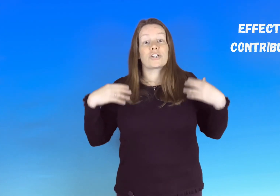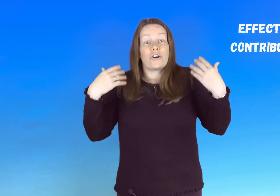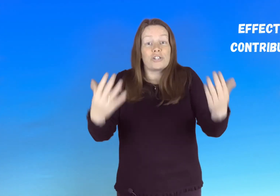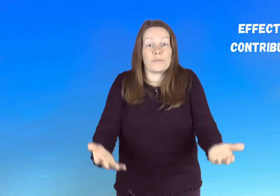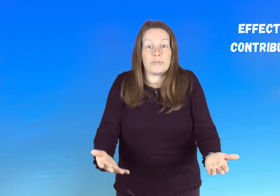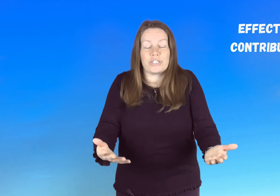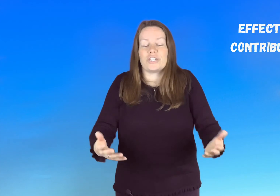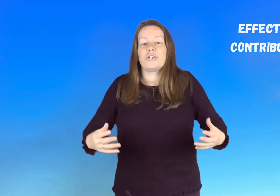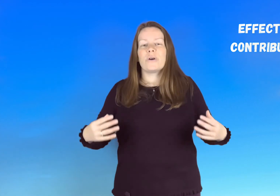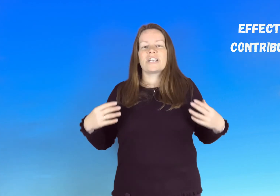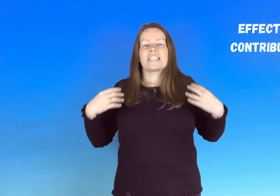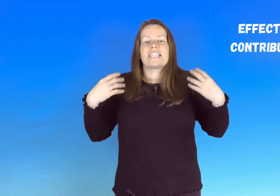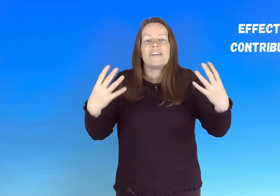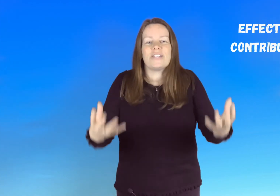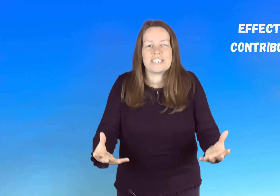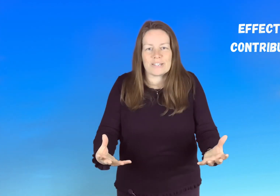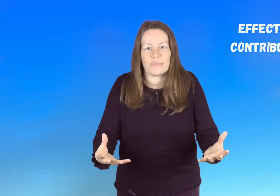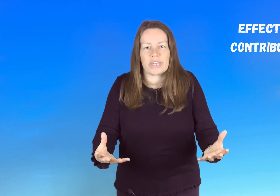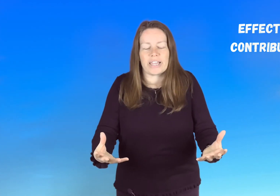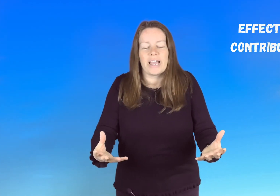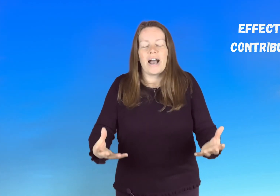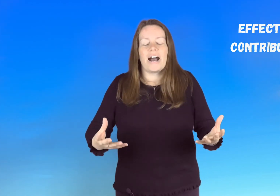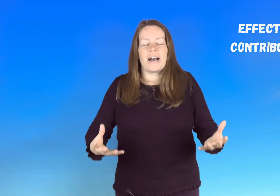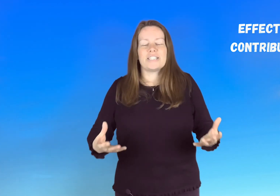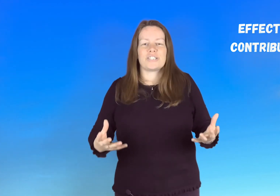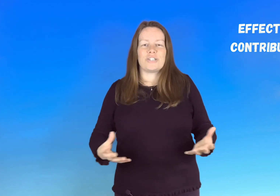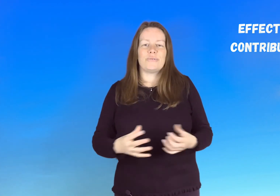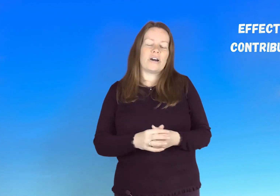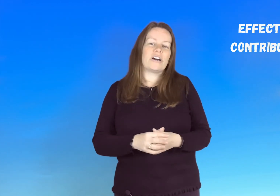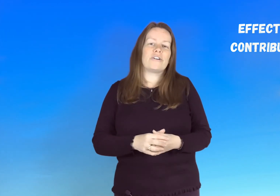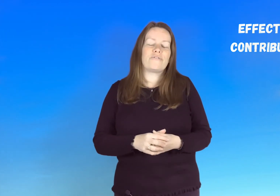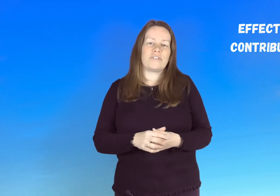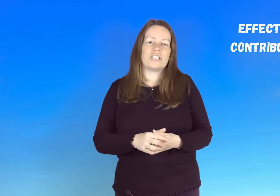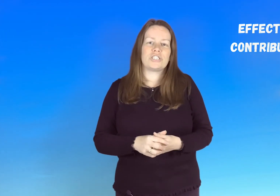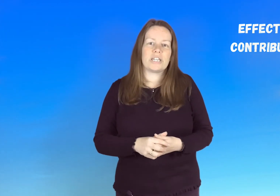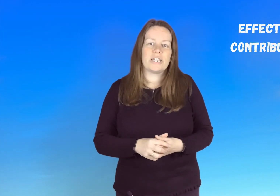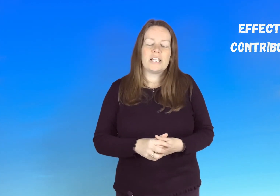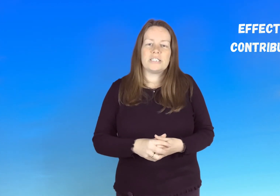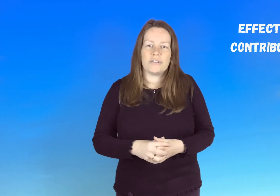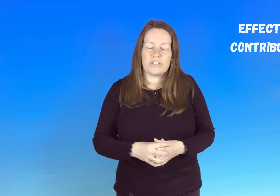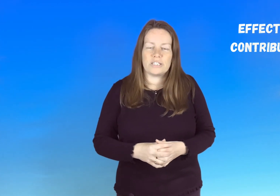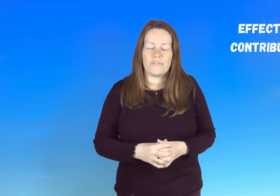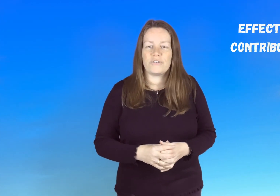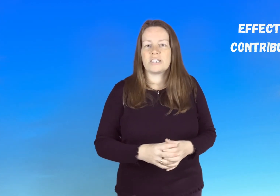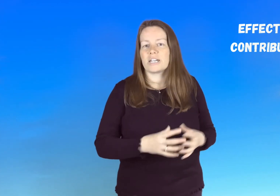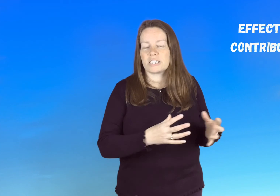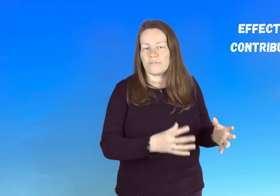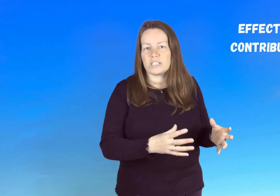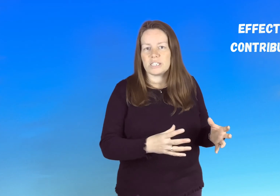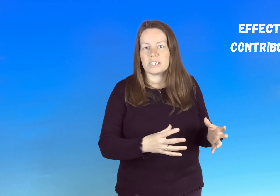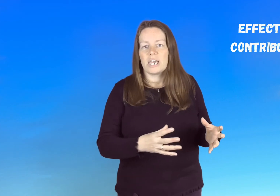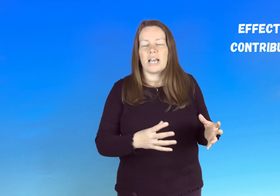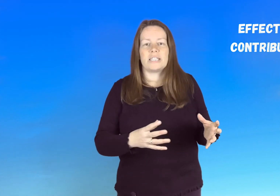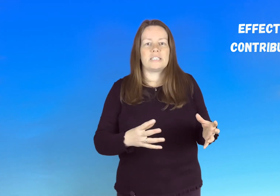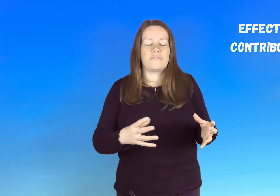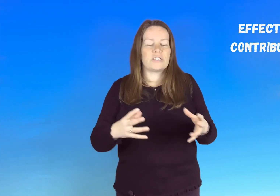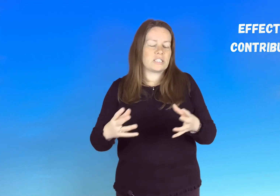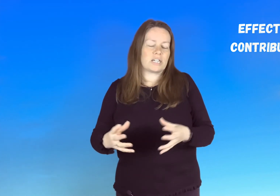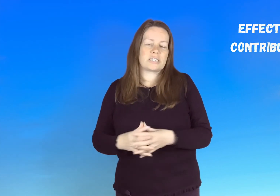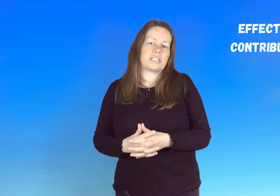contributing you are given something as you are finishing the different activities and the different tasks that